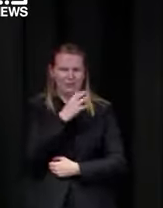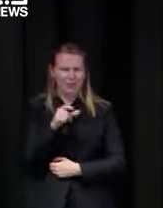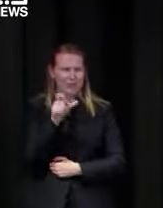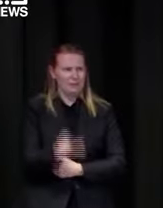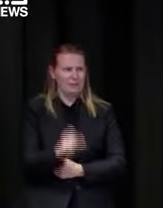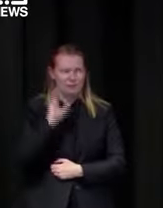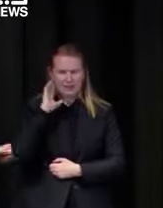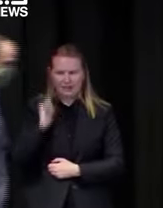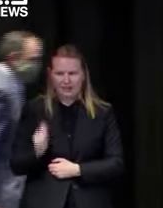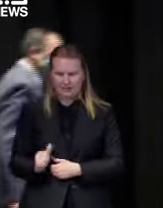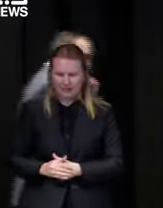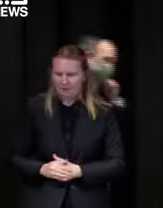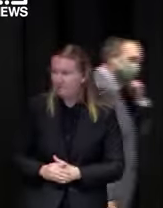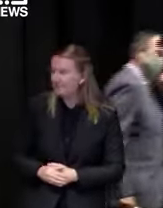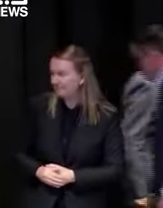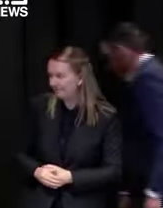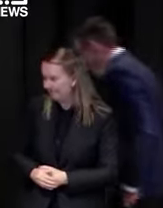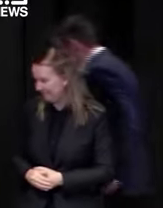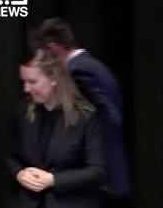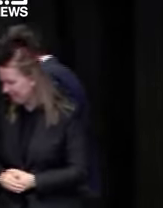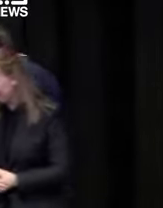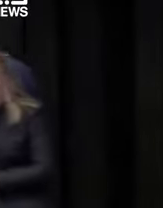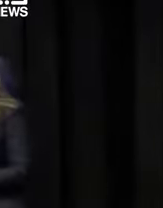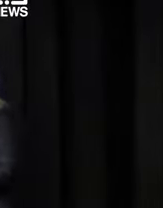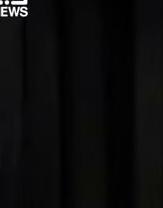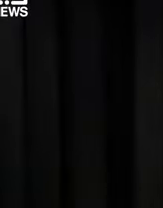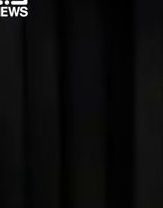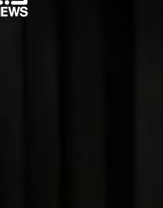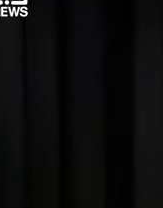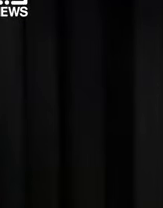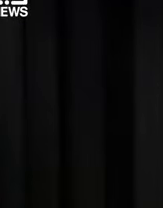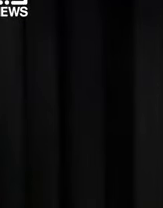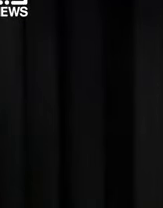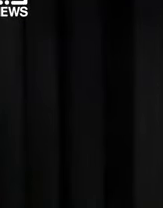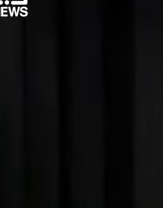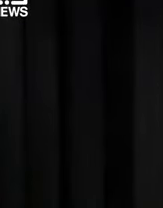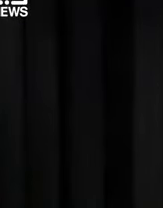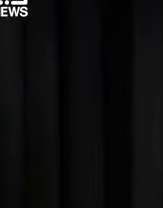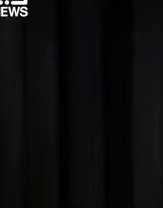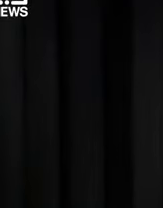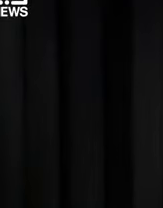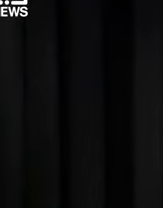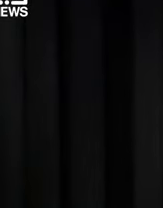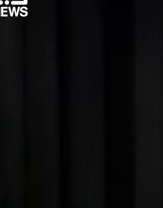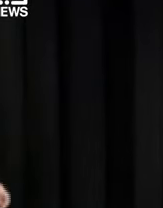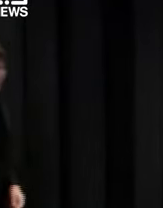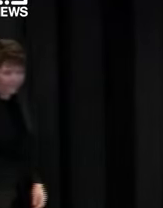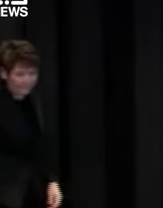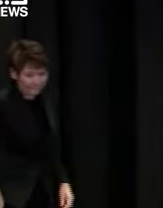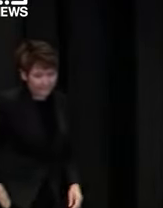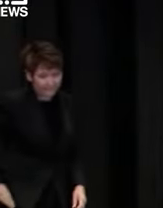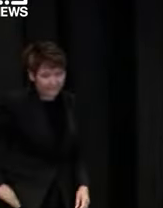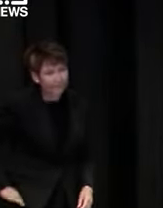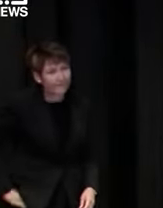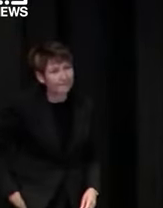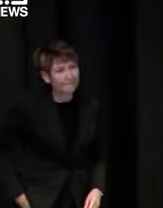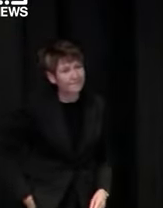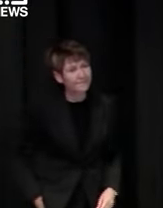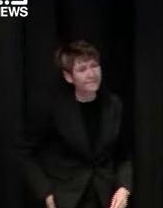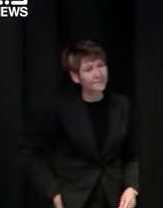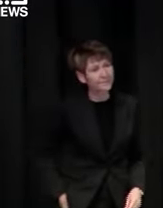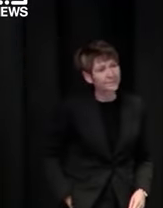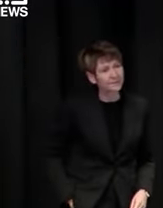um just because um i suppose the main question is will the linkage between the services victoria app and the the database